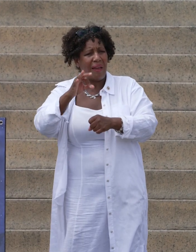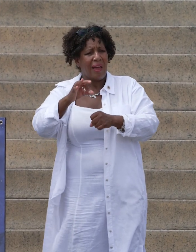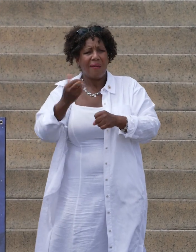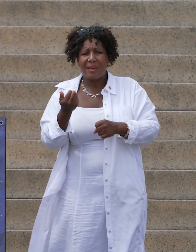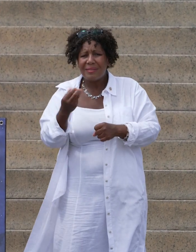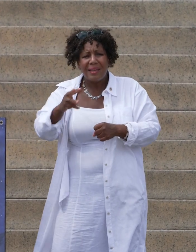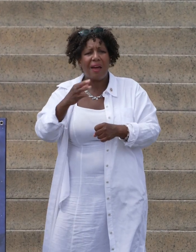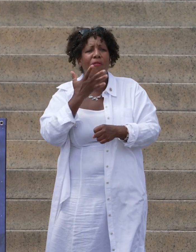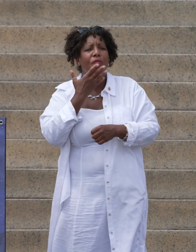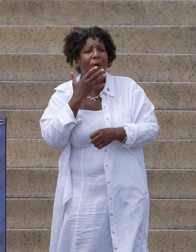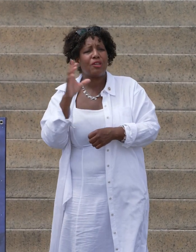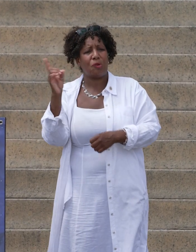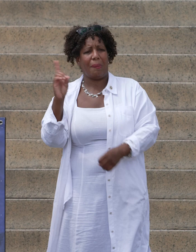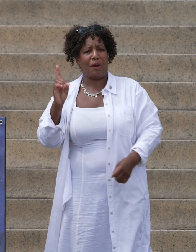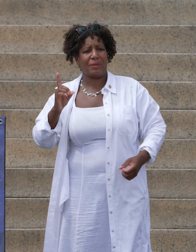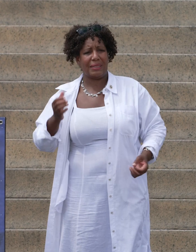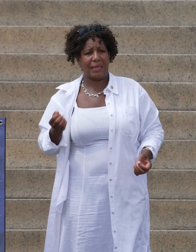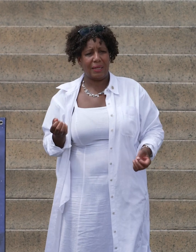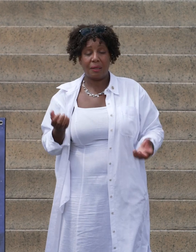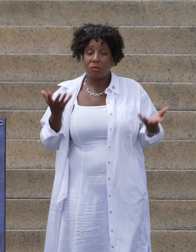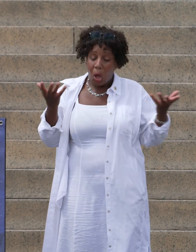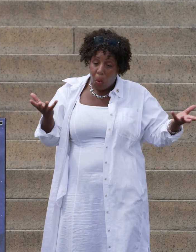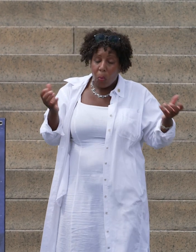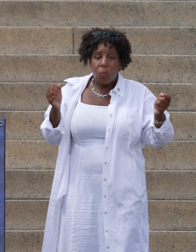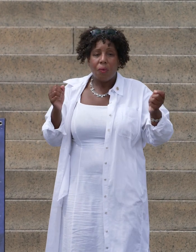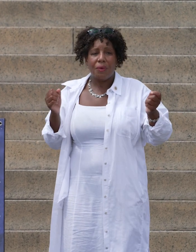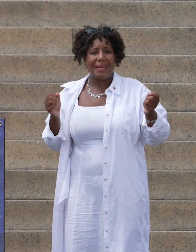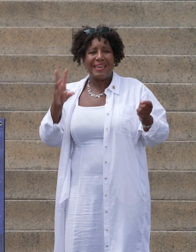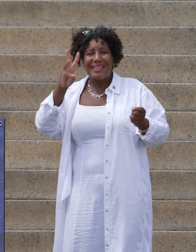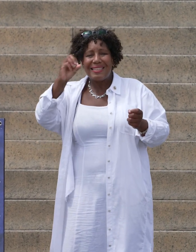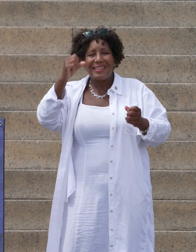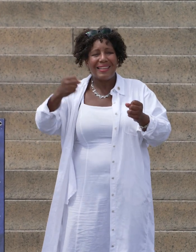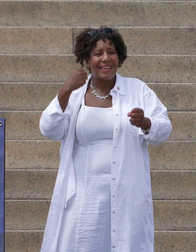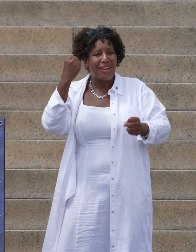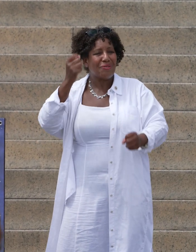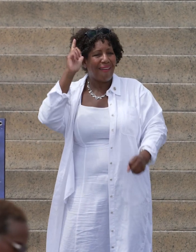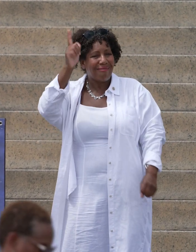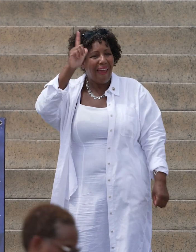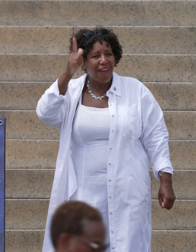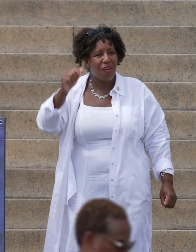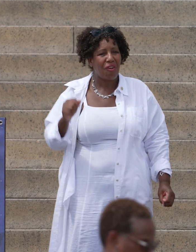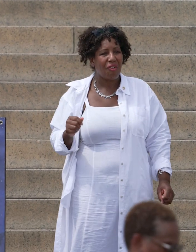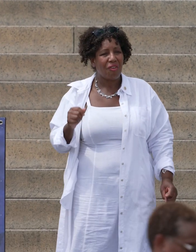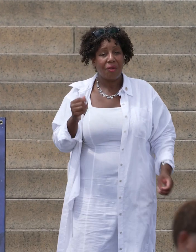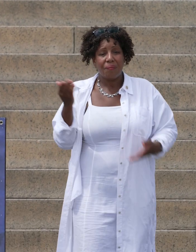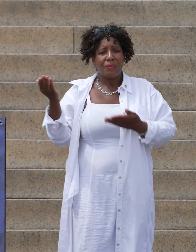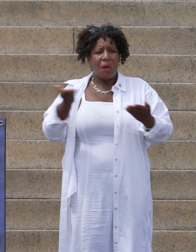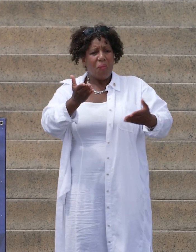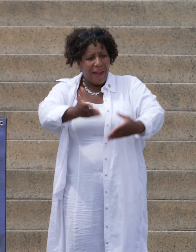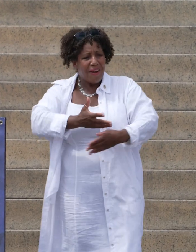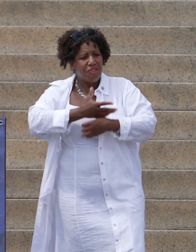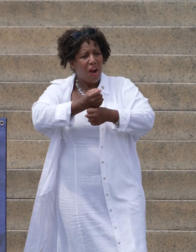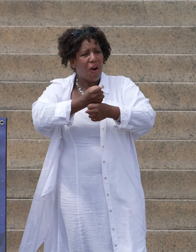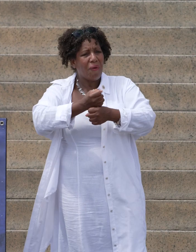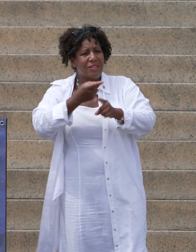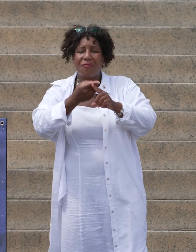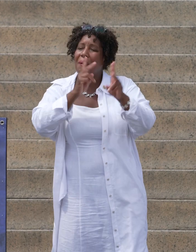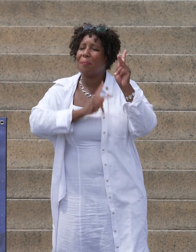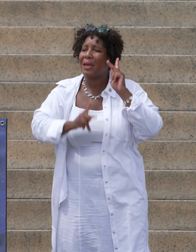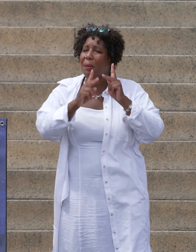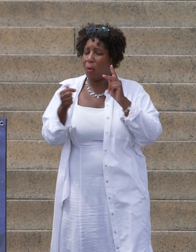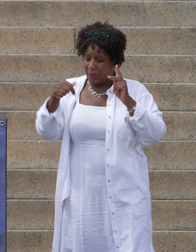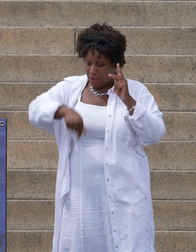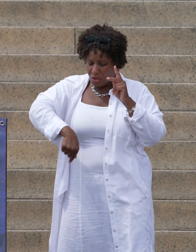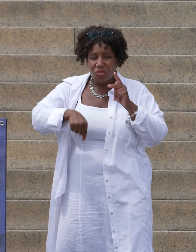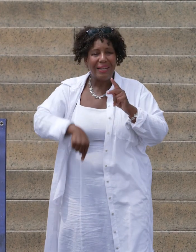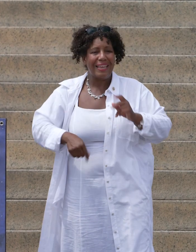multiracial democracy. So, 60 years later, we brought courage from those who stood on